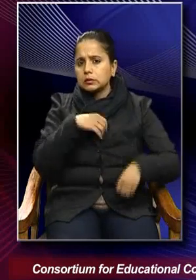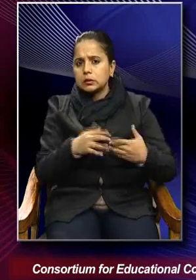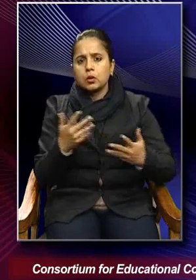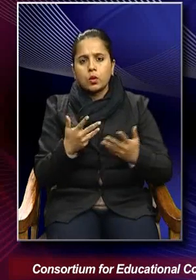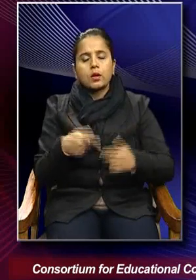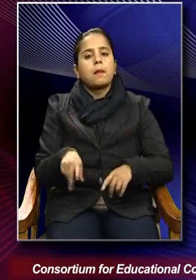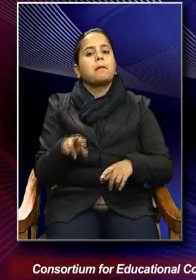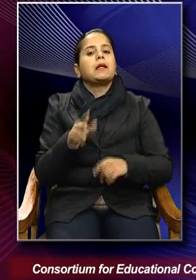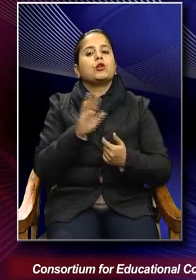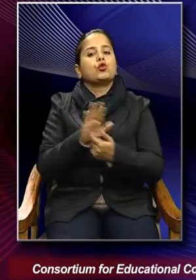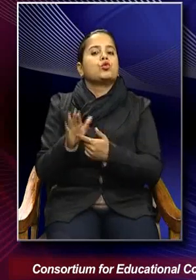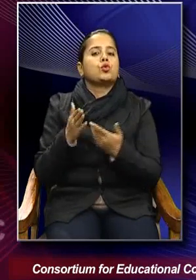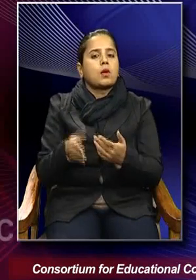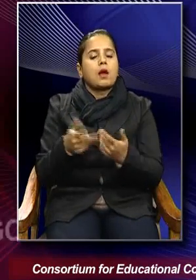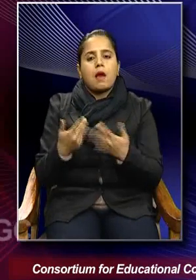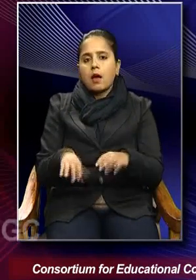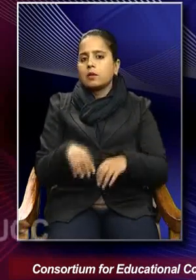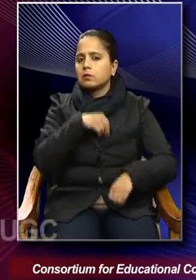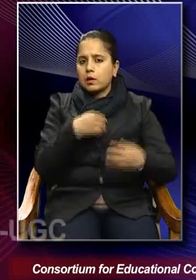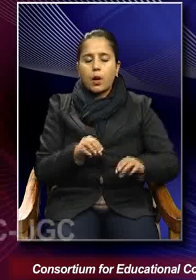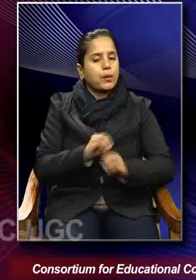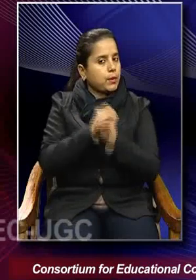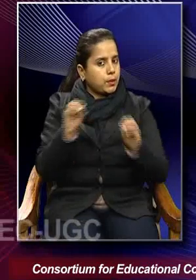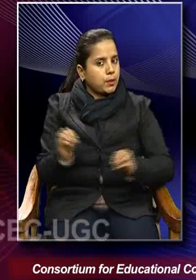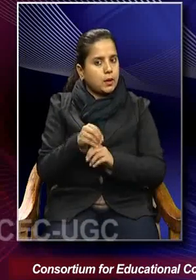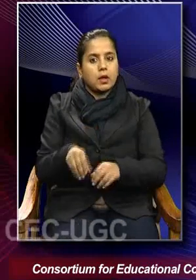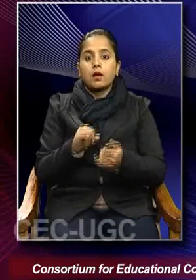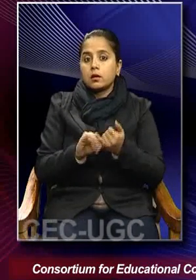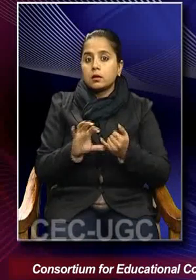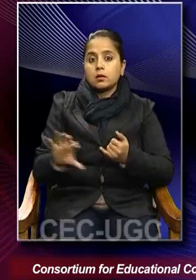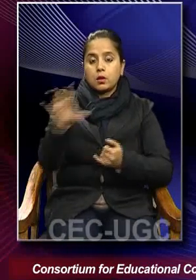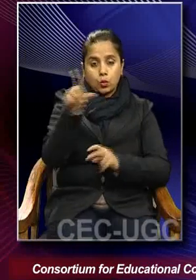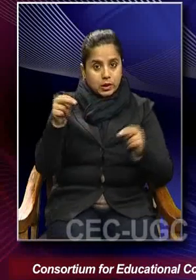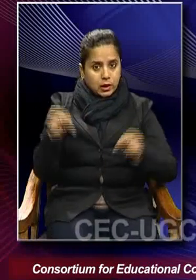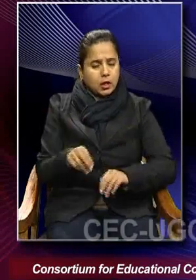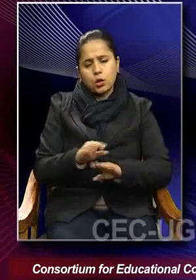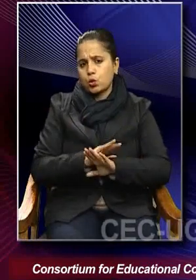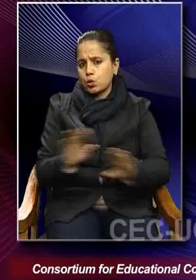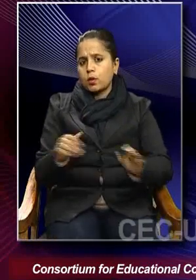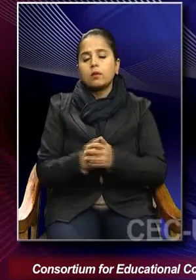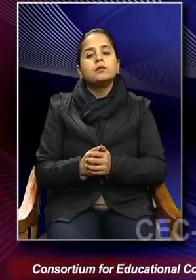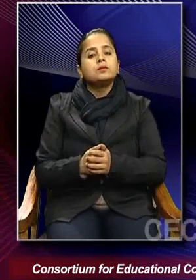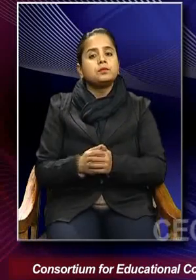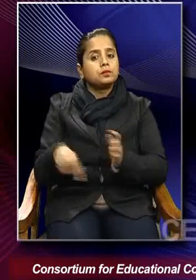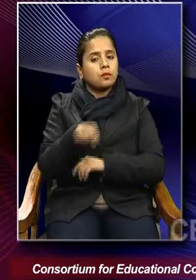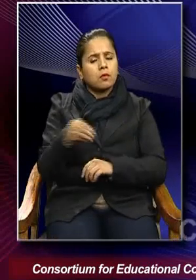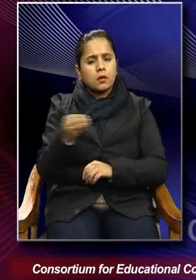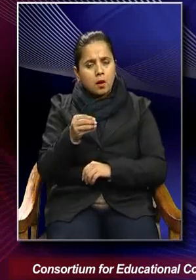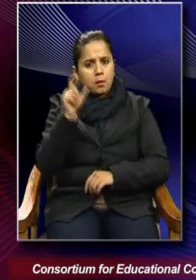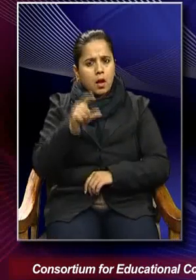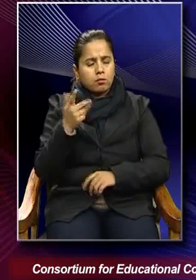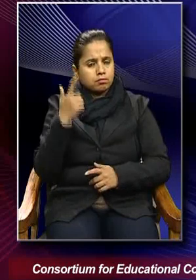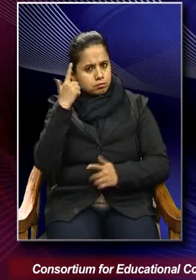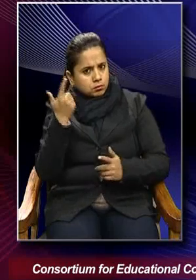presumed that there will not be any class struggle, and state would not be required. So, some, uh, commentators,